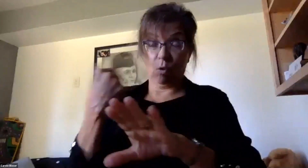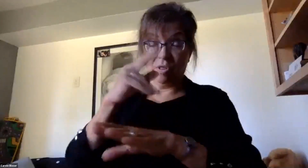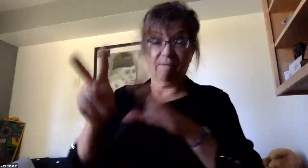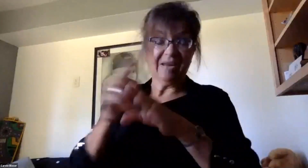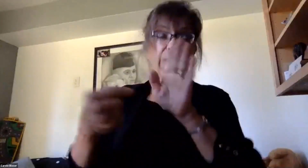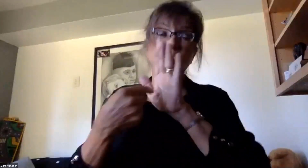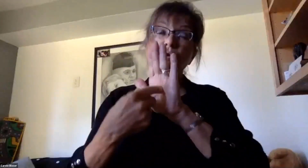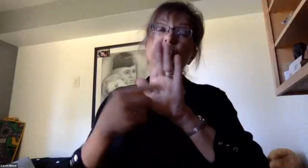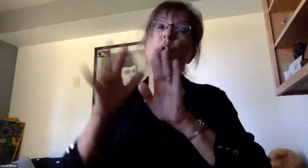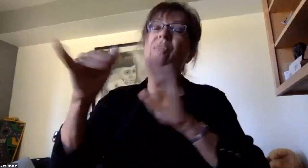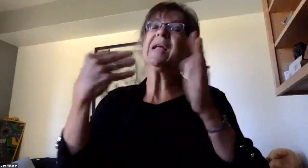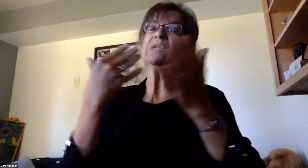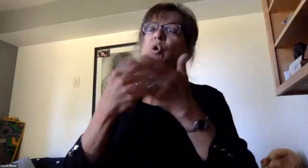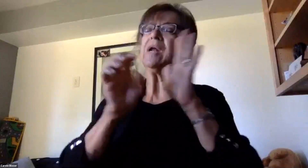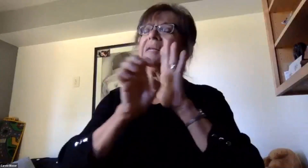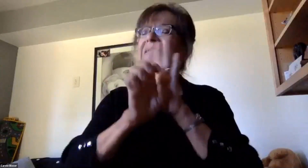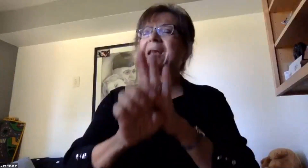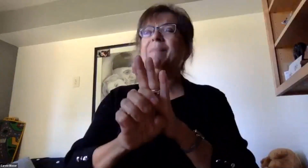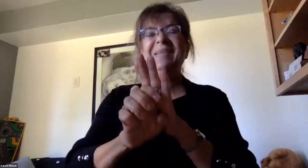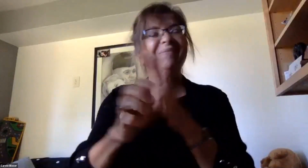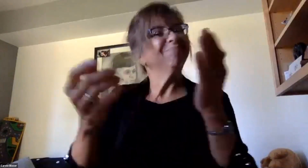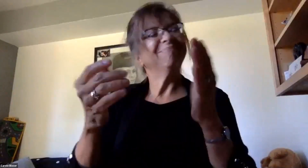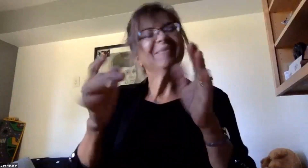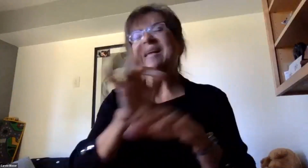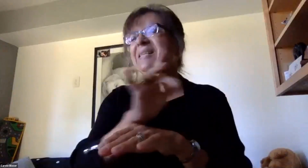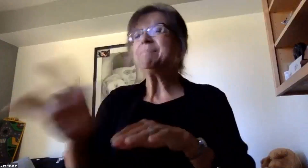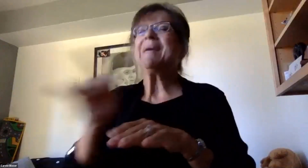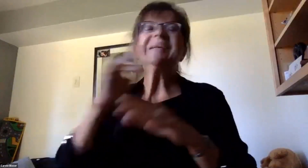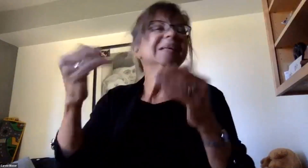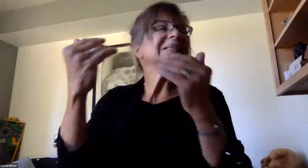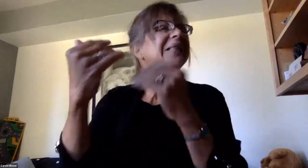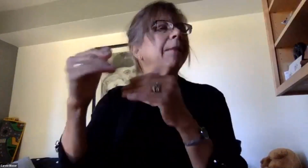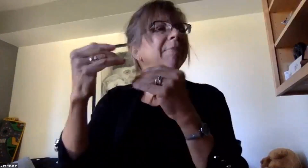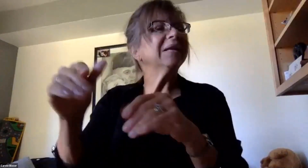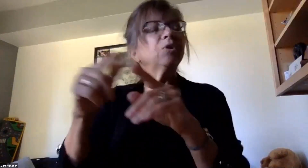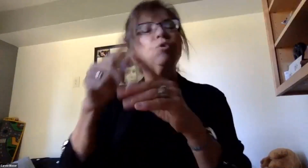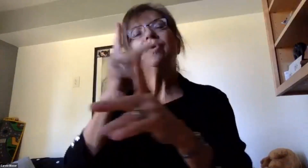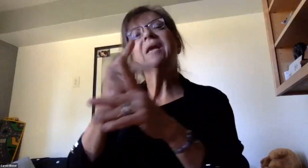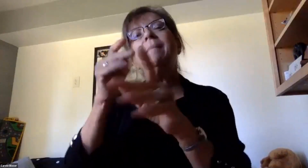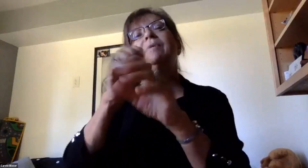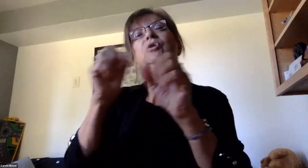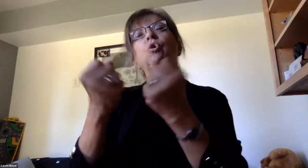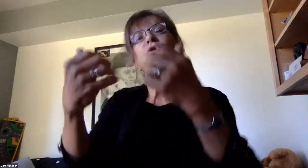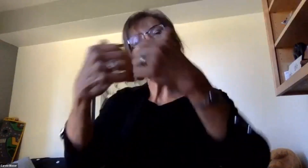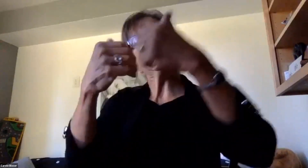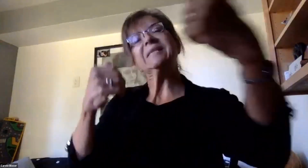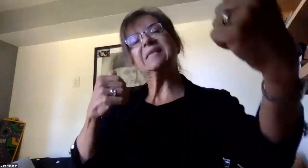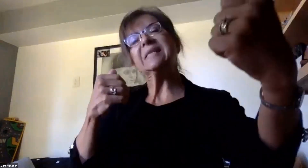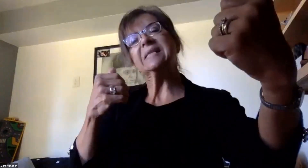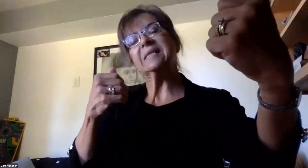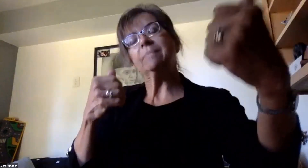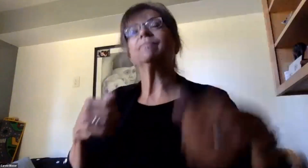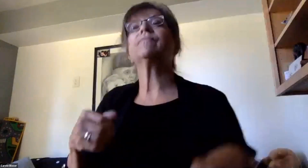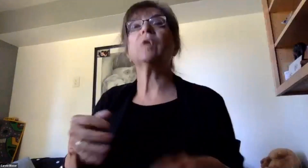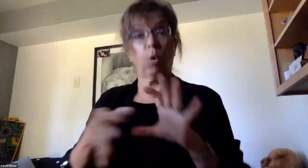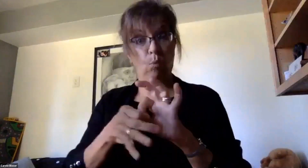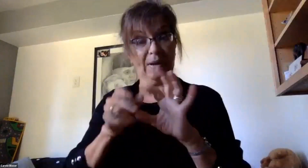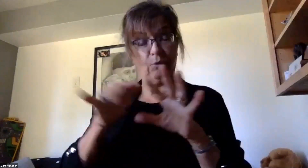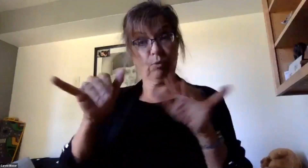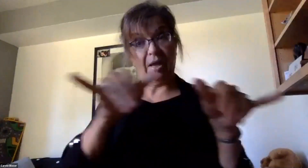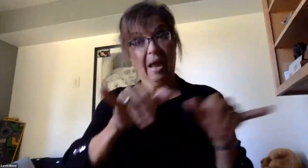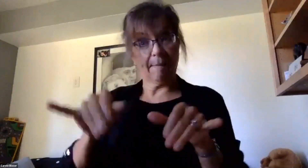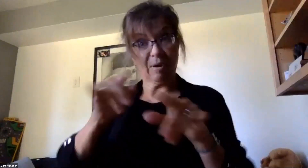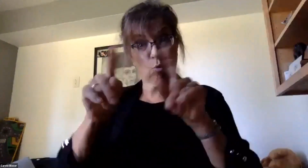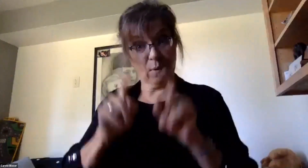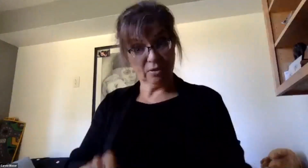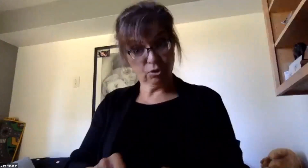example of we only have so much space in a room to maintain social distancing so how do we do that. Related to that common question, another question